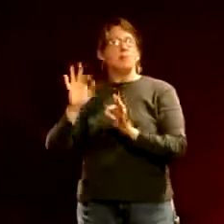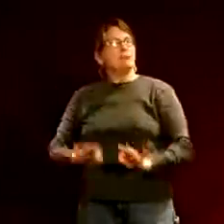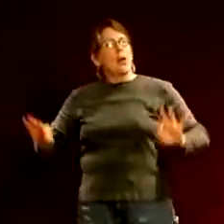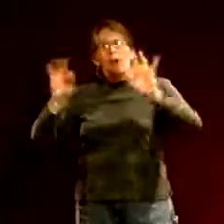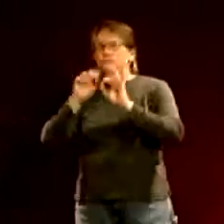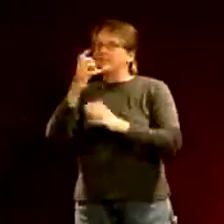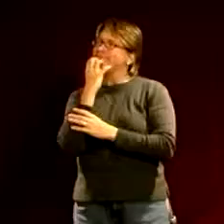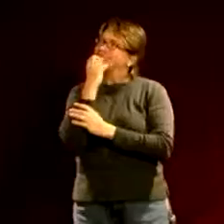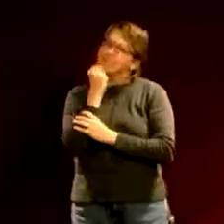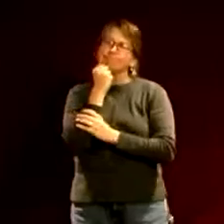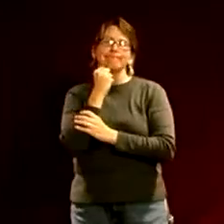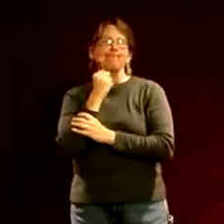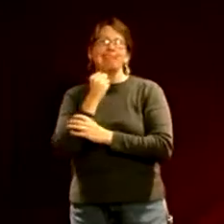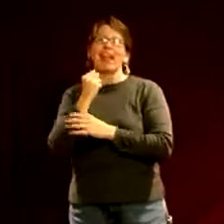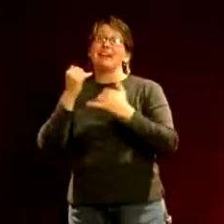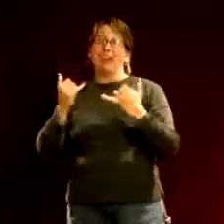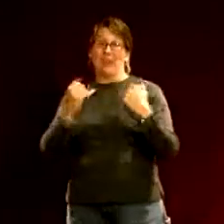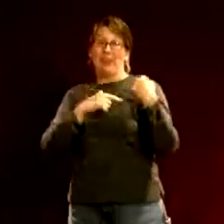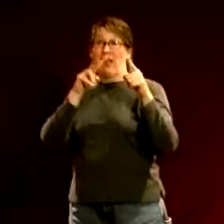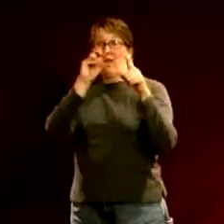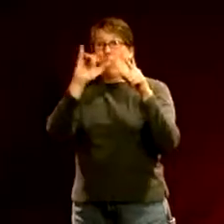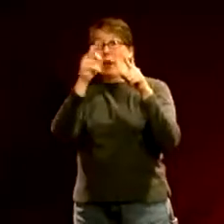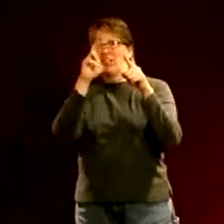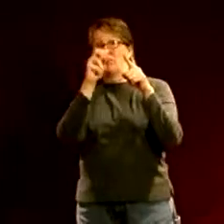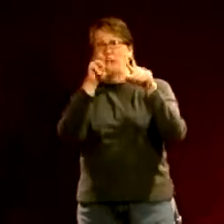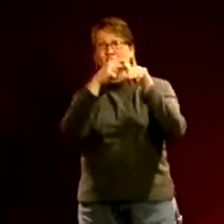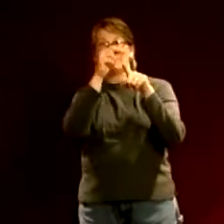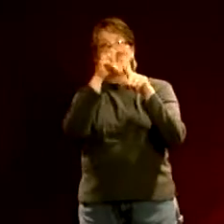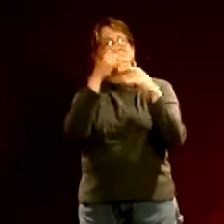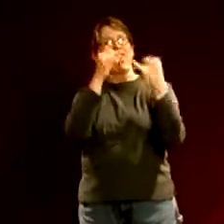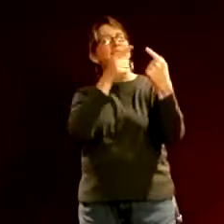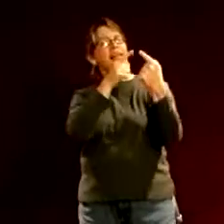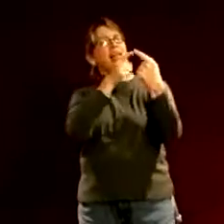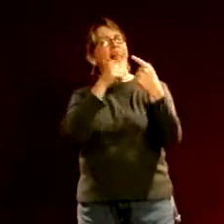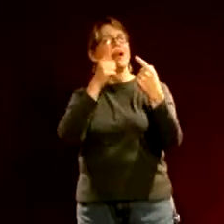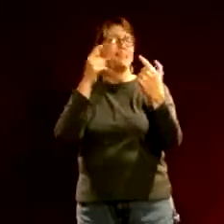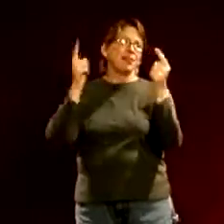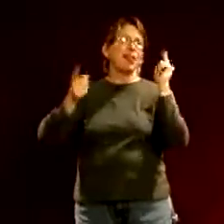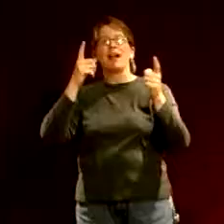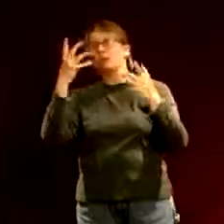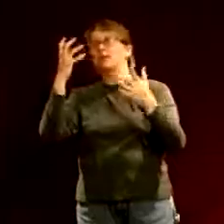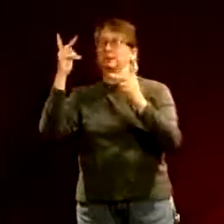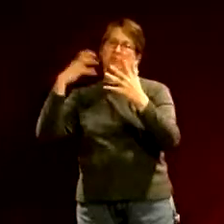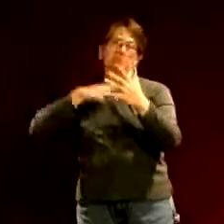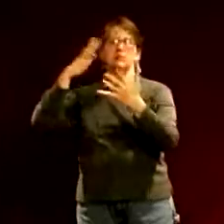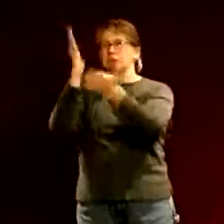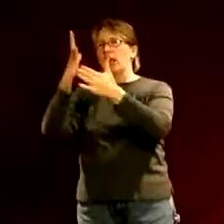noises of the world and it's something that we've cherished and now there's even more debate because everything